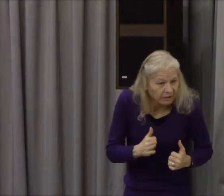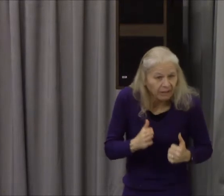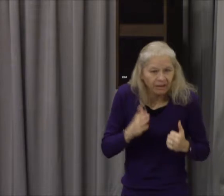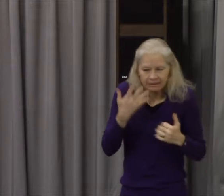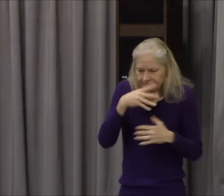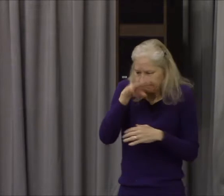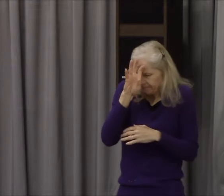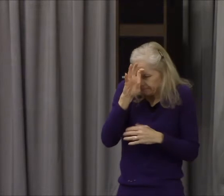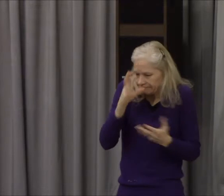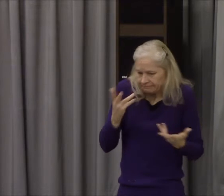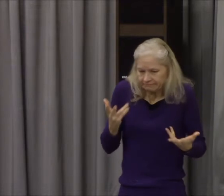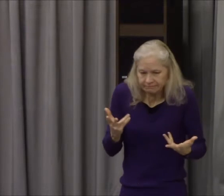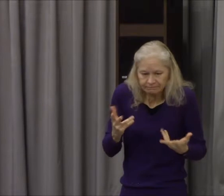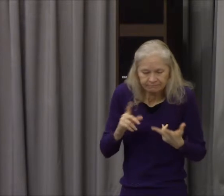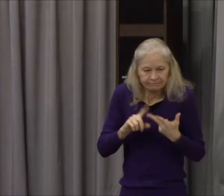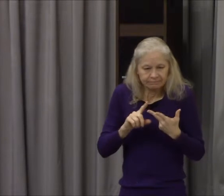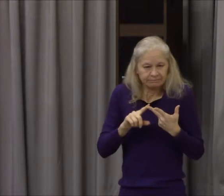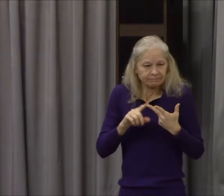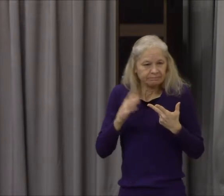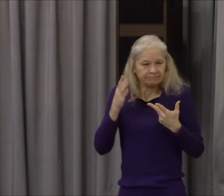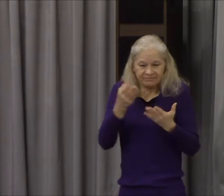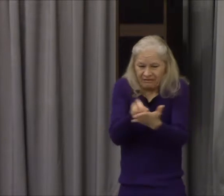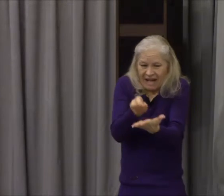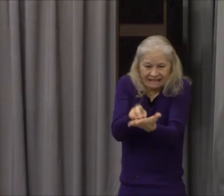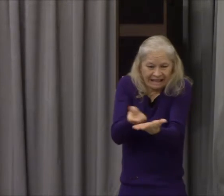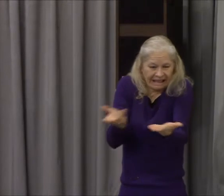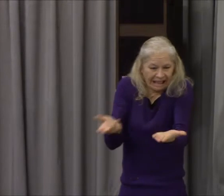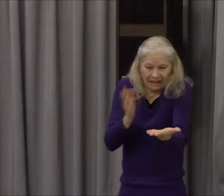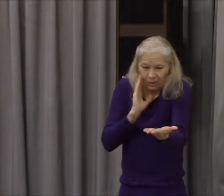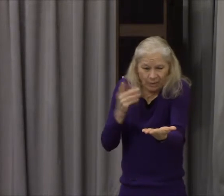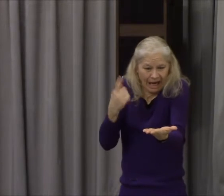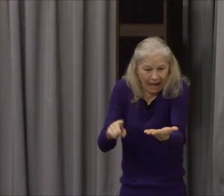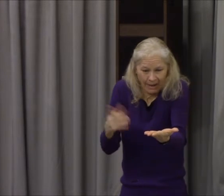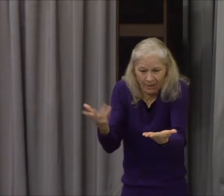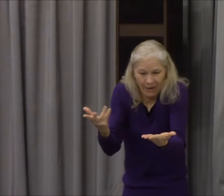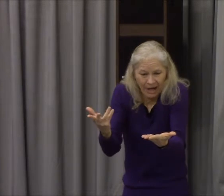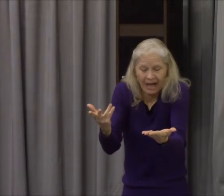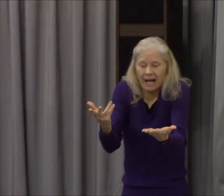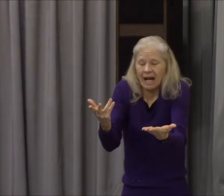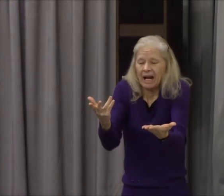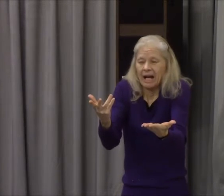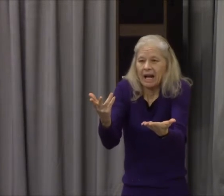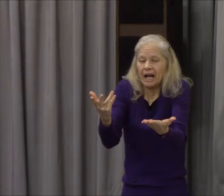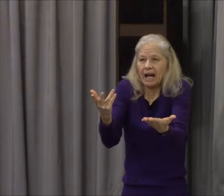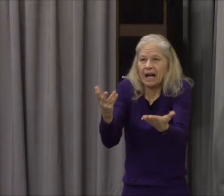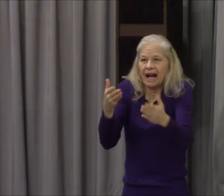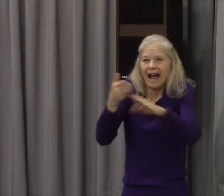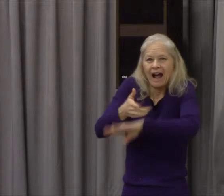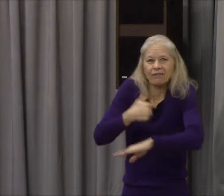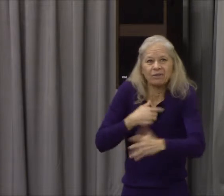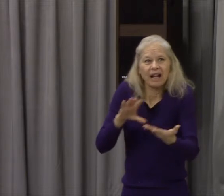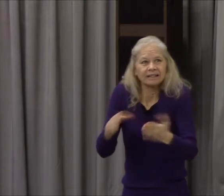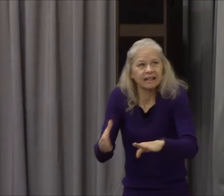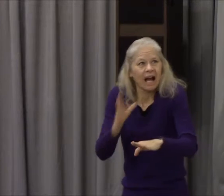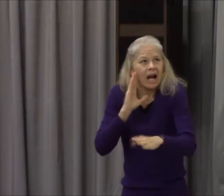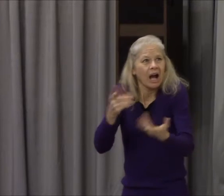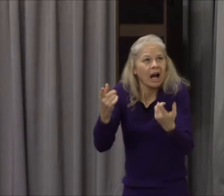What comes after death? These things people often fear about. Fear. And